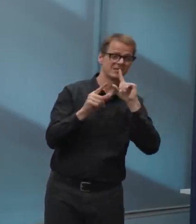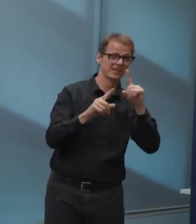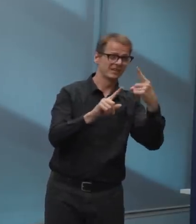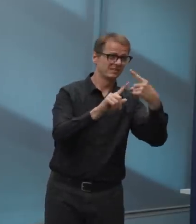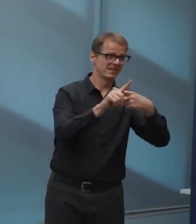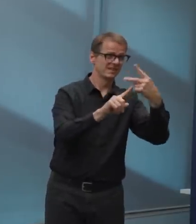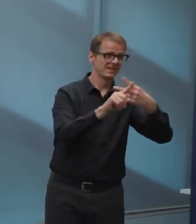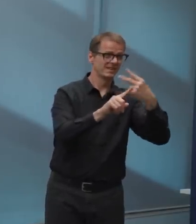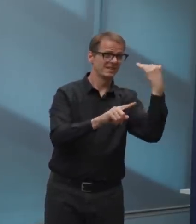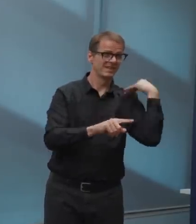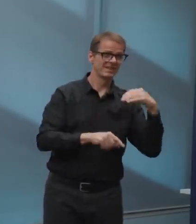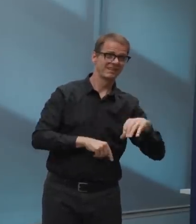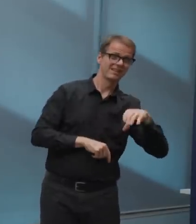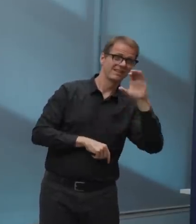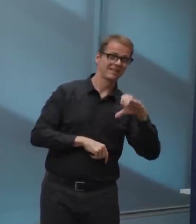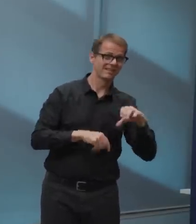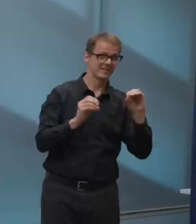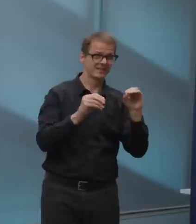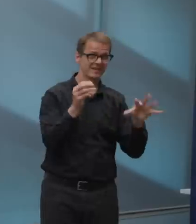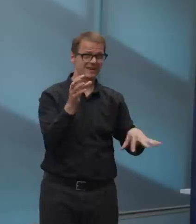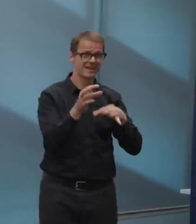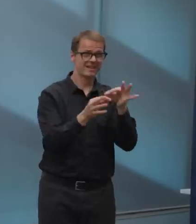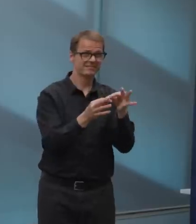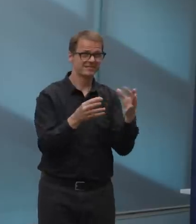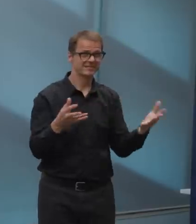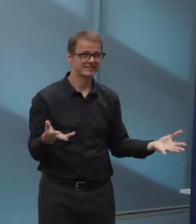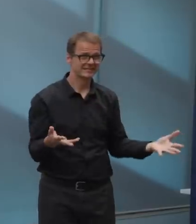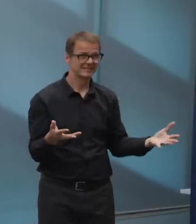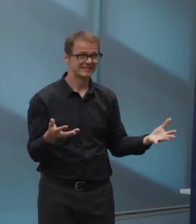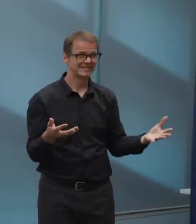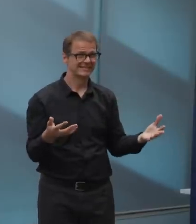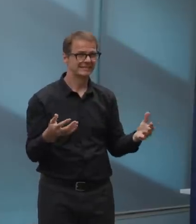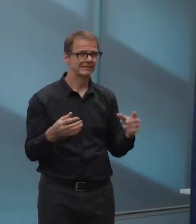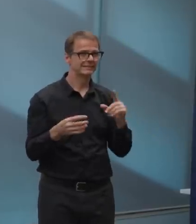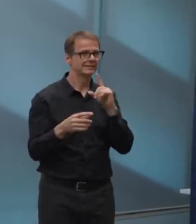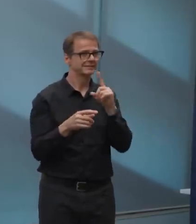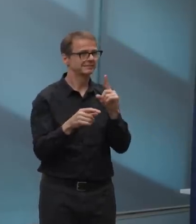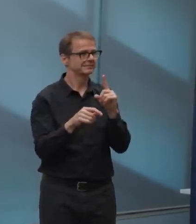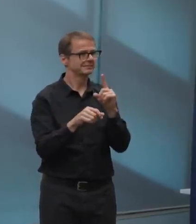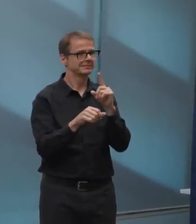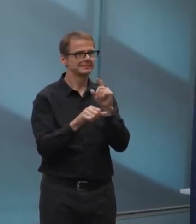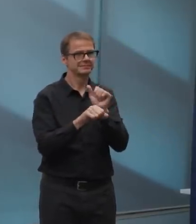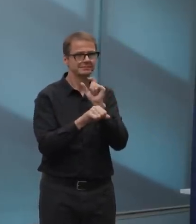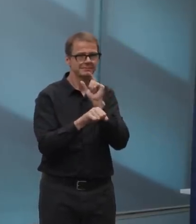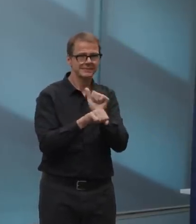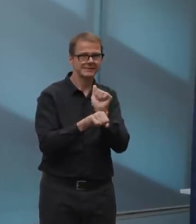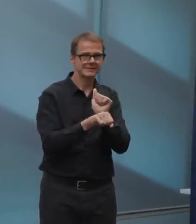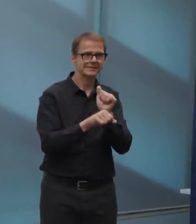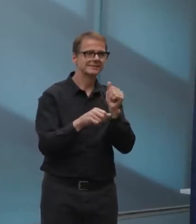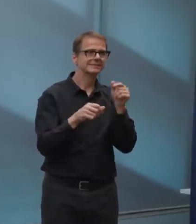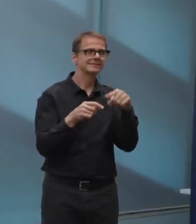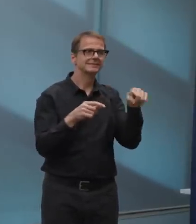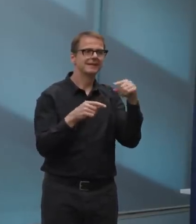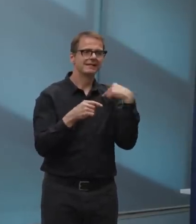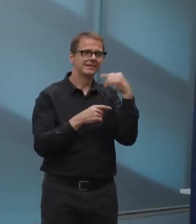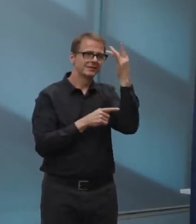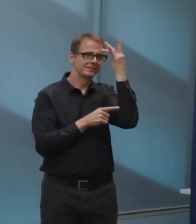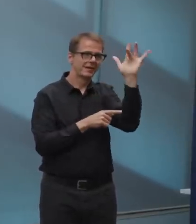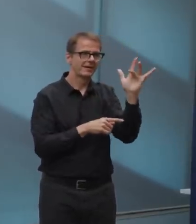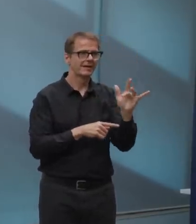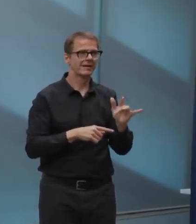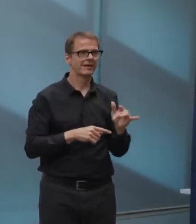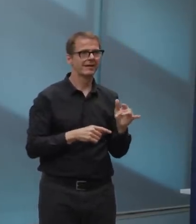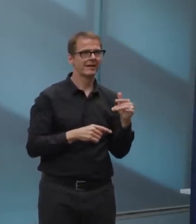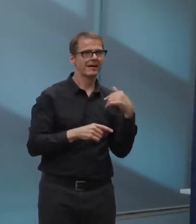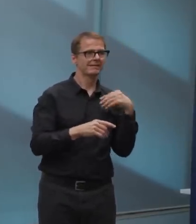turnstiles and a tap and go, or a tap and go, um, smart card system in place, it's very hard to, uh,